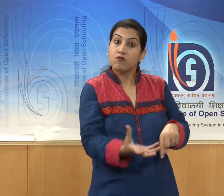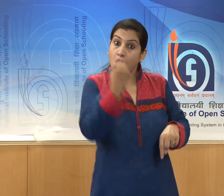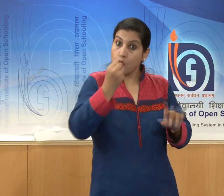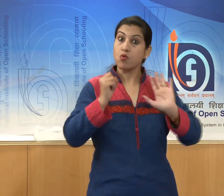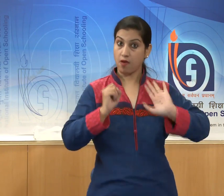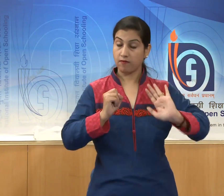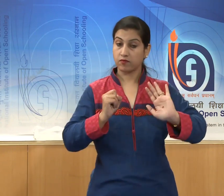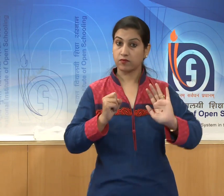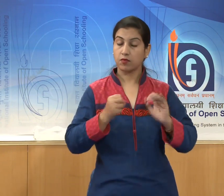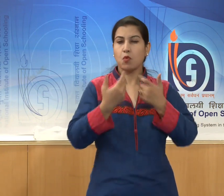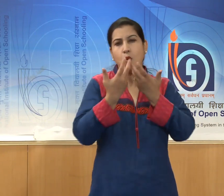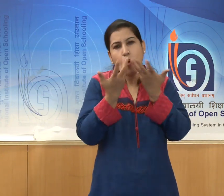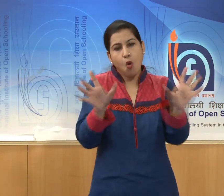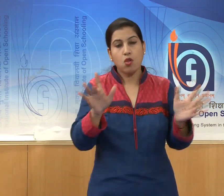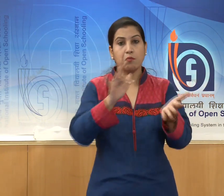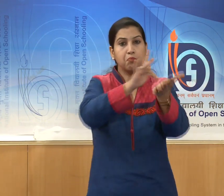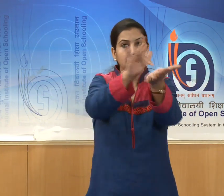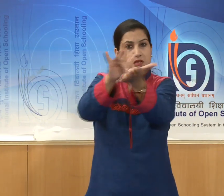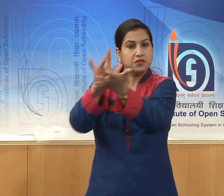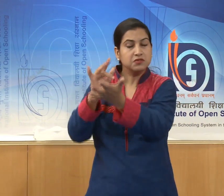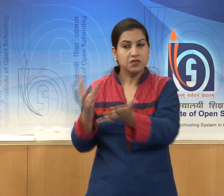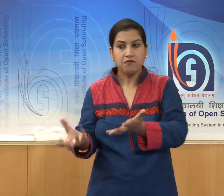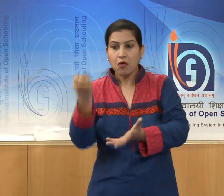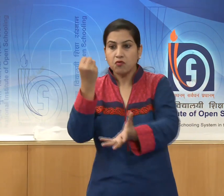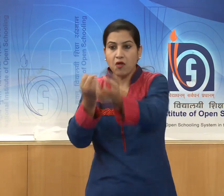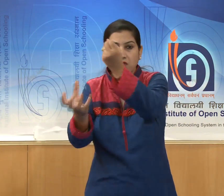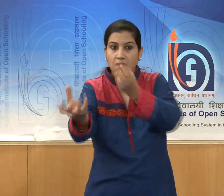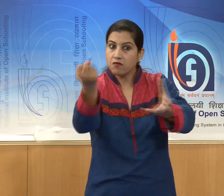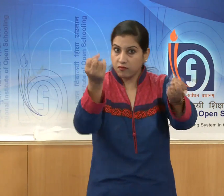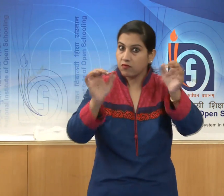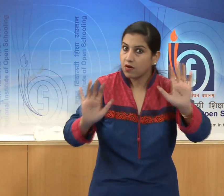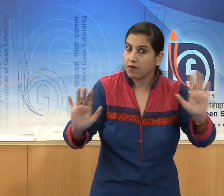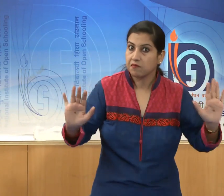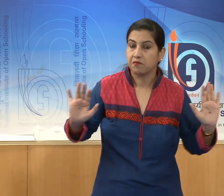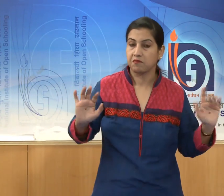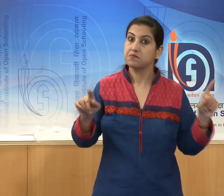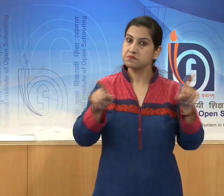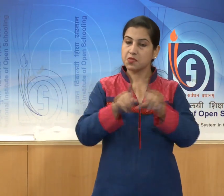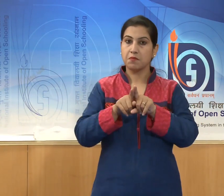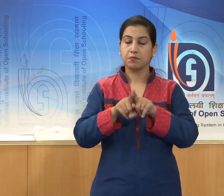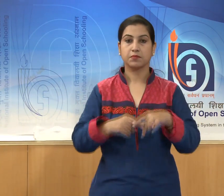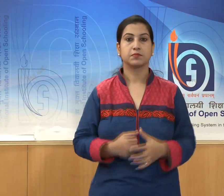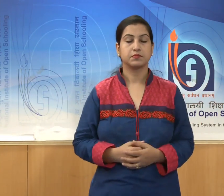almost every region of India